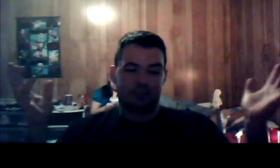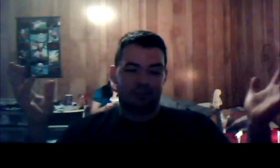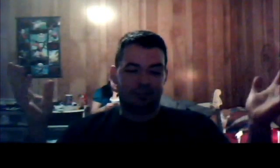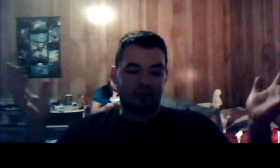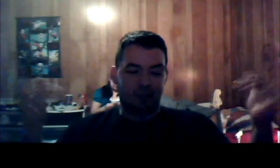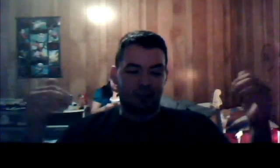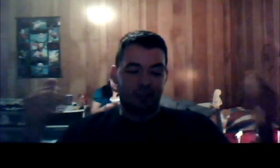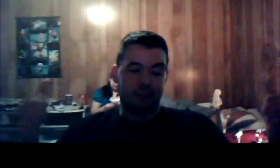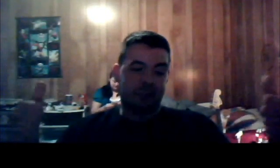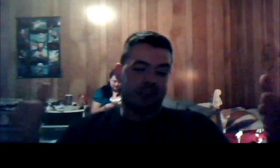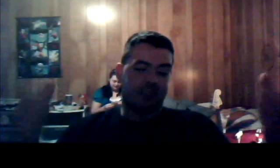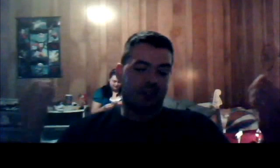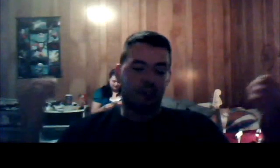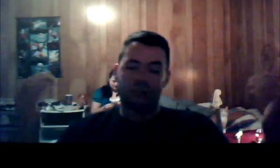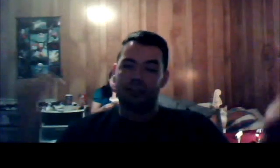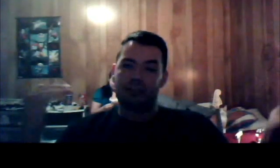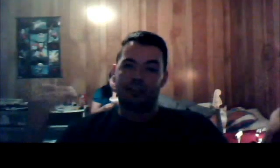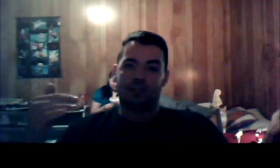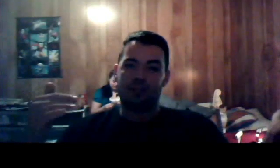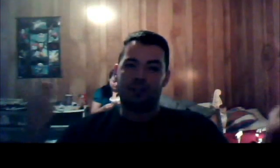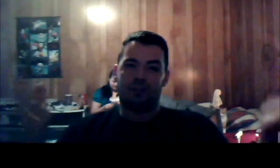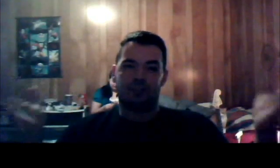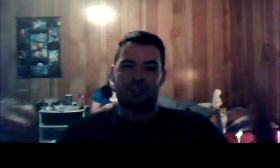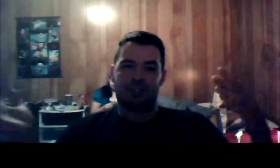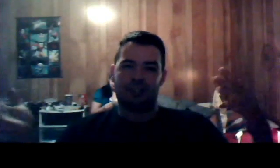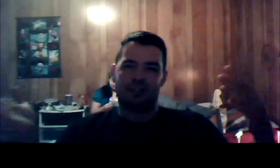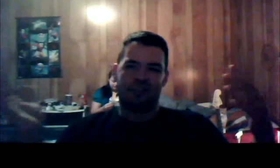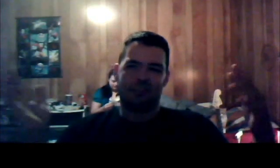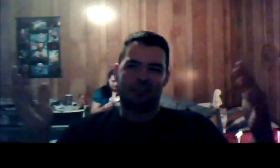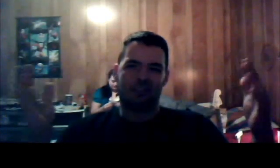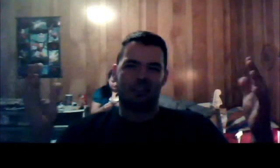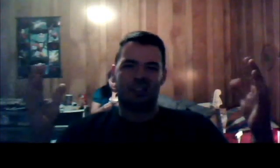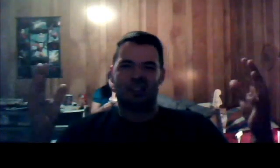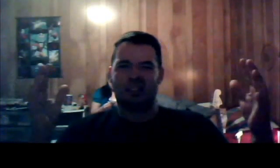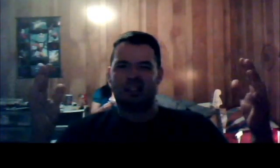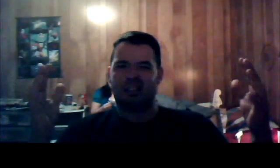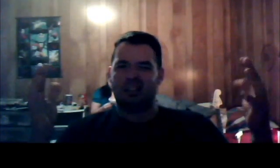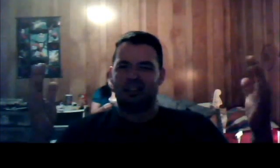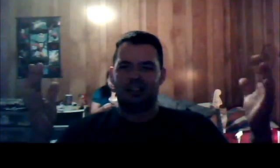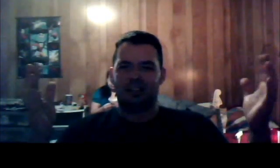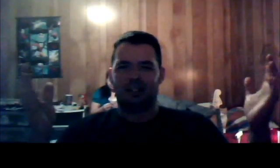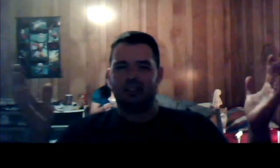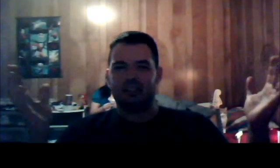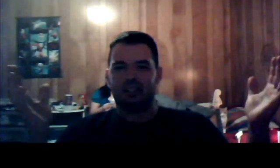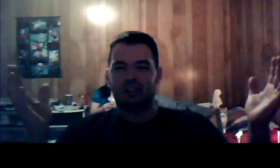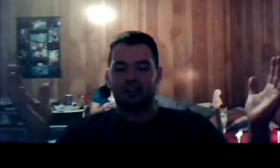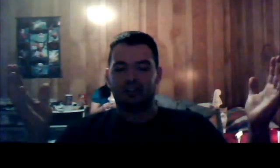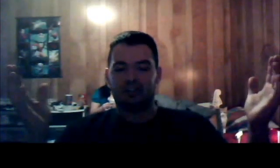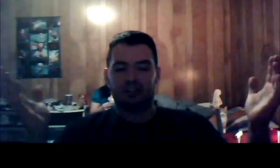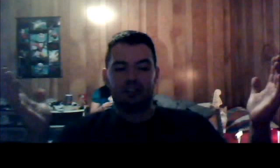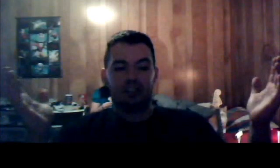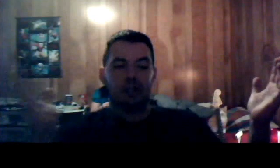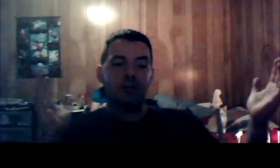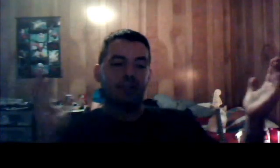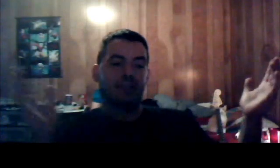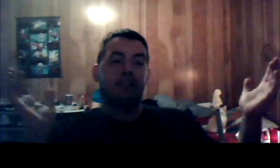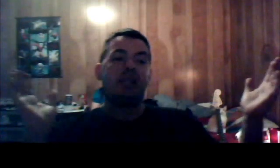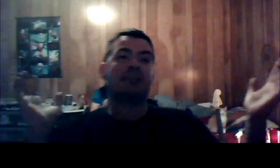So, Fallen, check it out. You'll either love it, or you'll hate it, or you'll be like... I can take it or leave it. Okay, it's